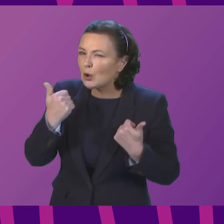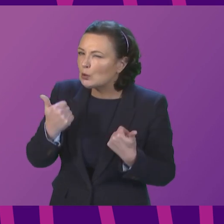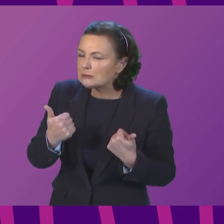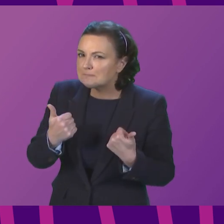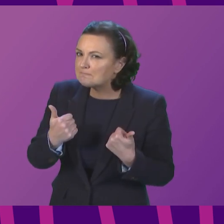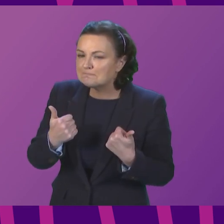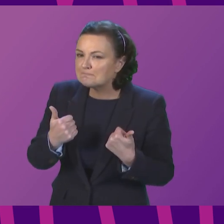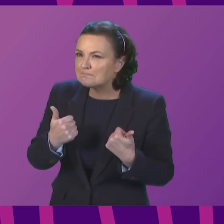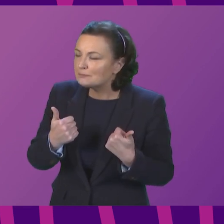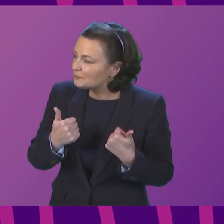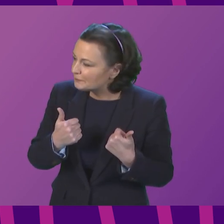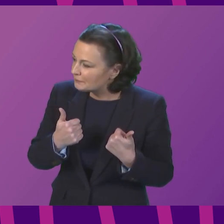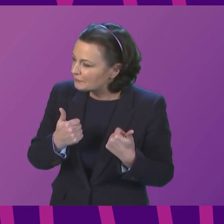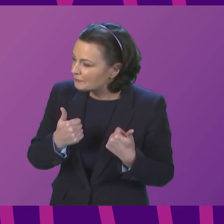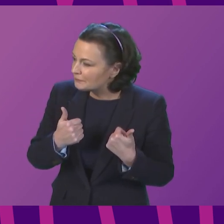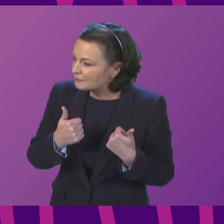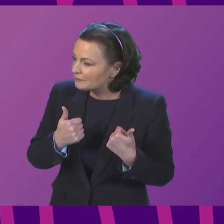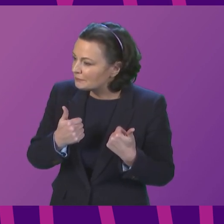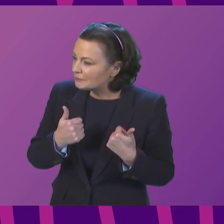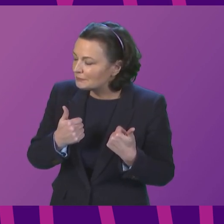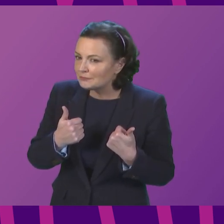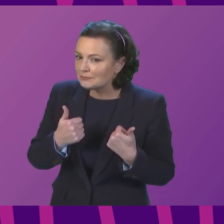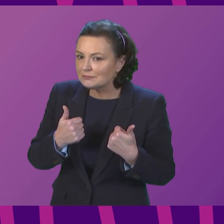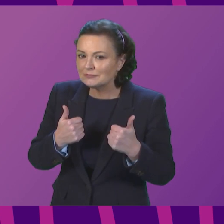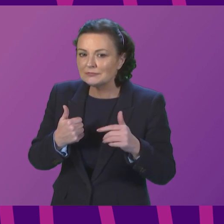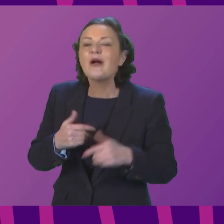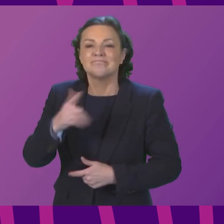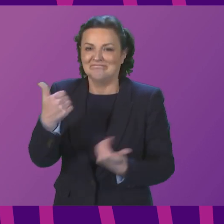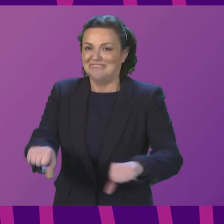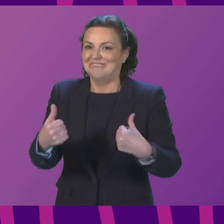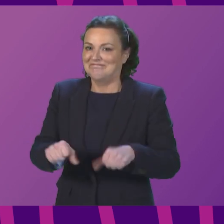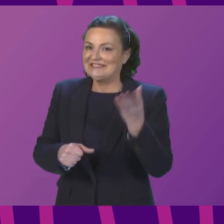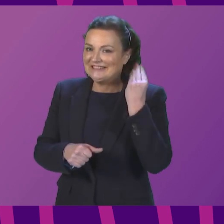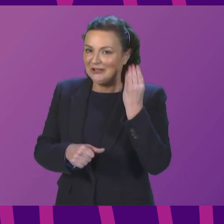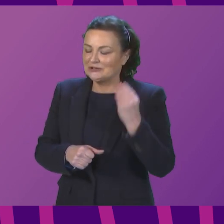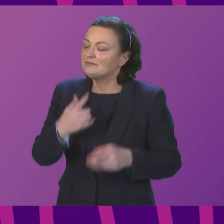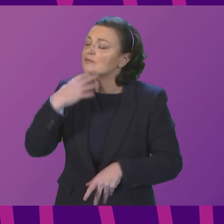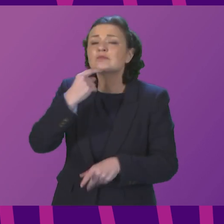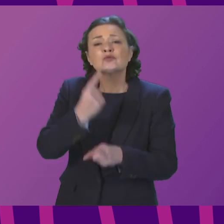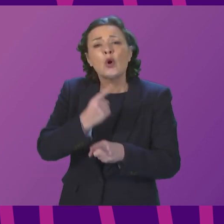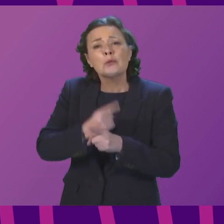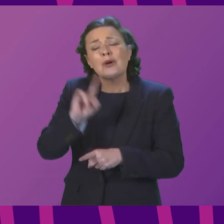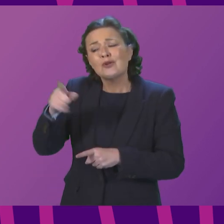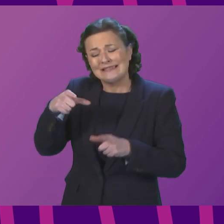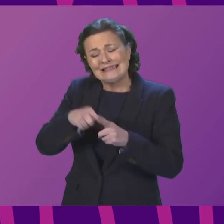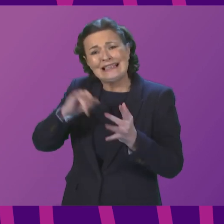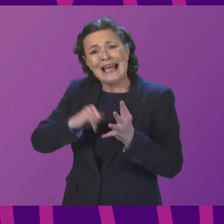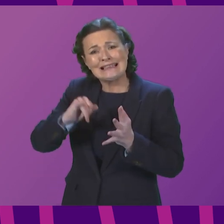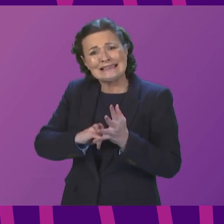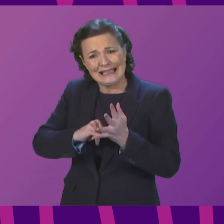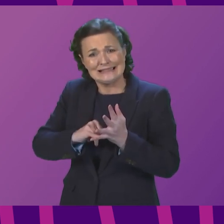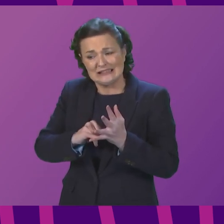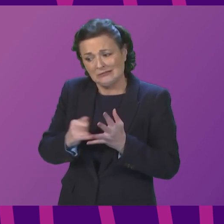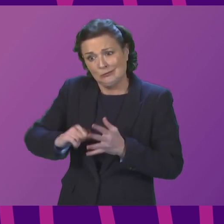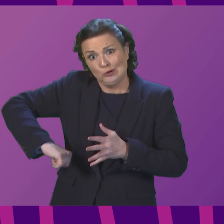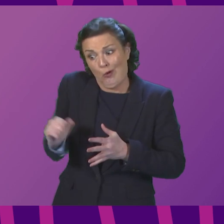The more compassionate and dignified social security system in Scotland. Can the First